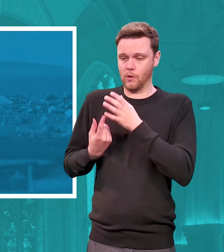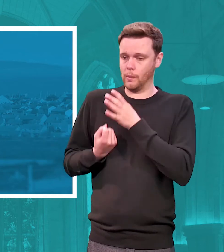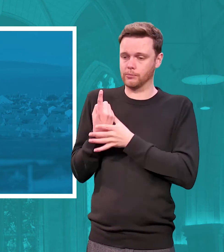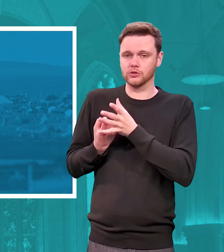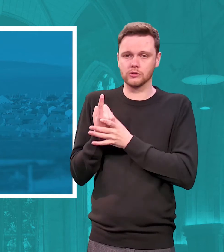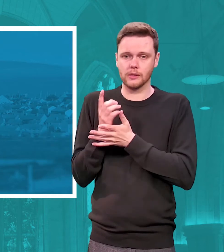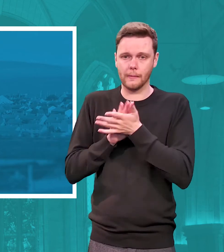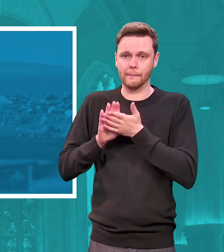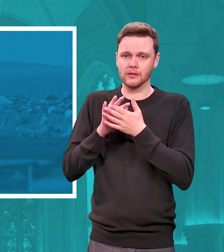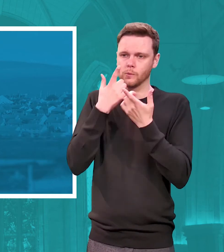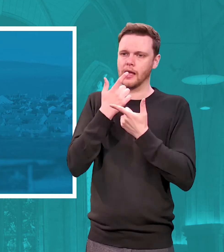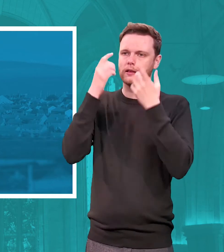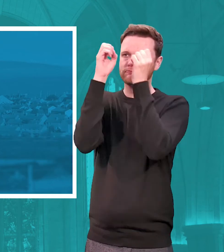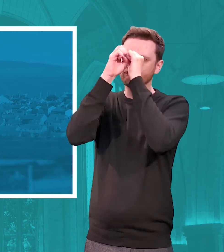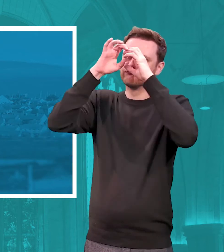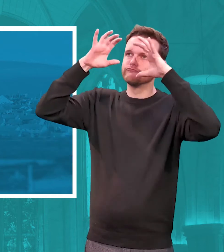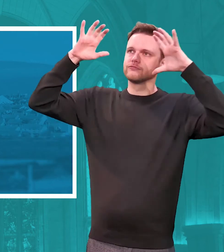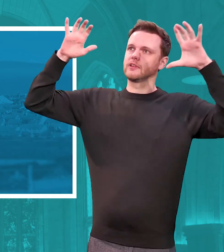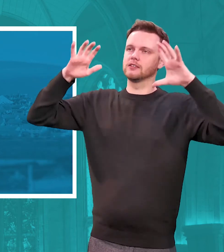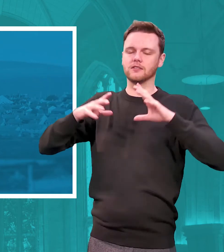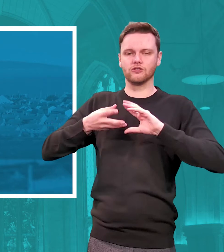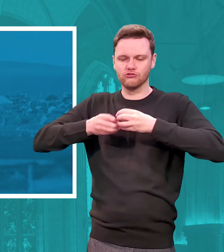imaginative and creative